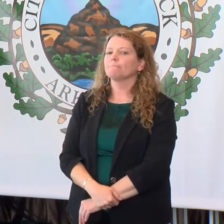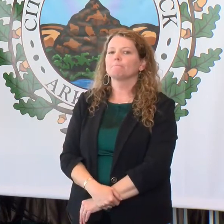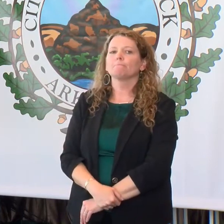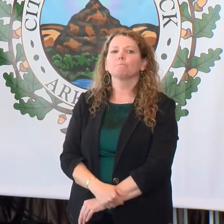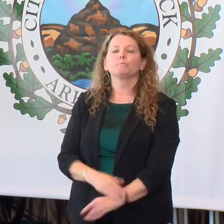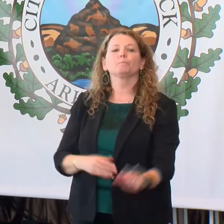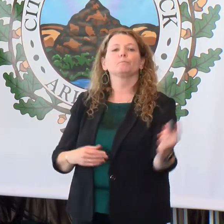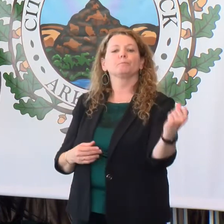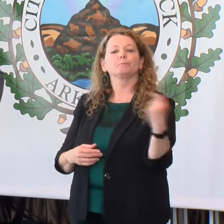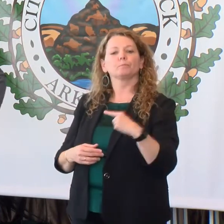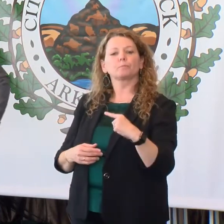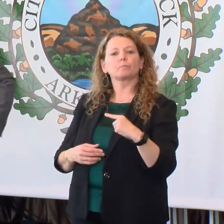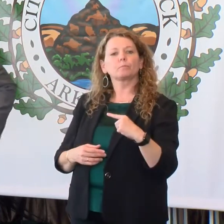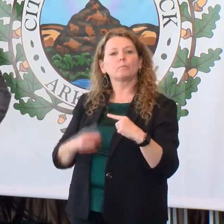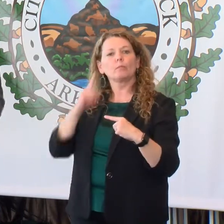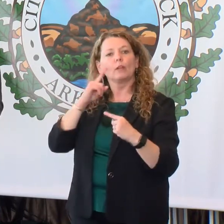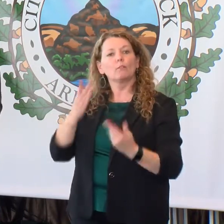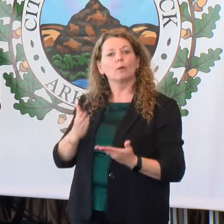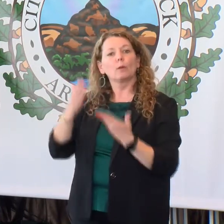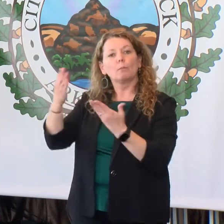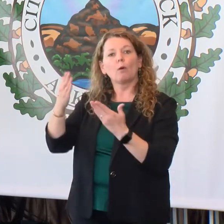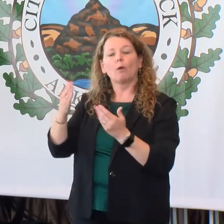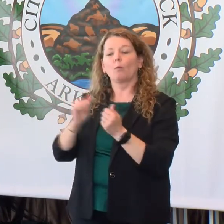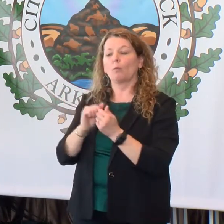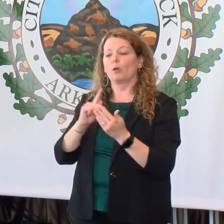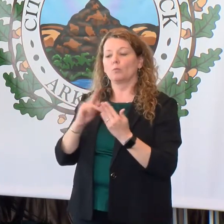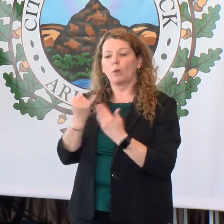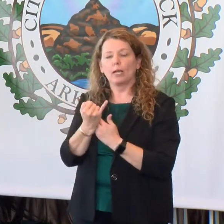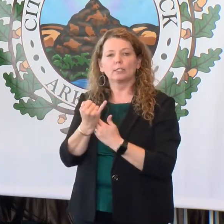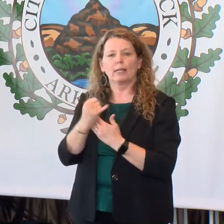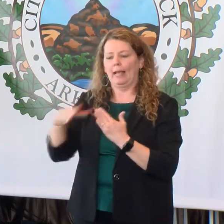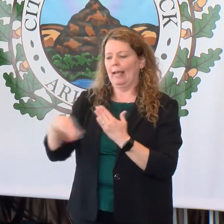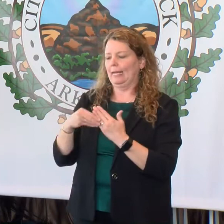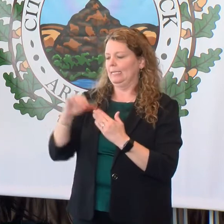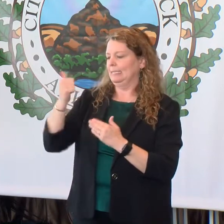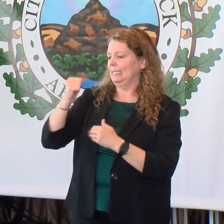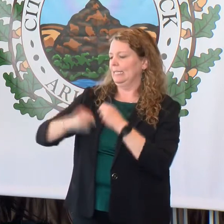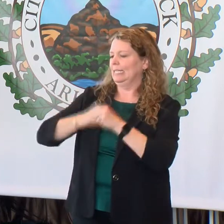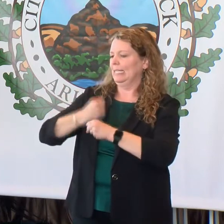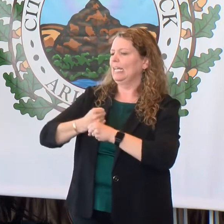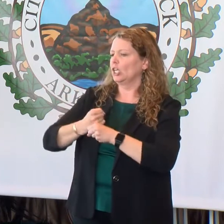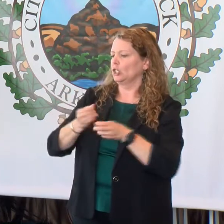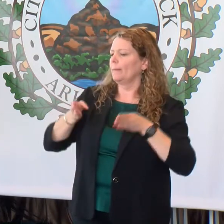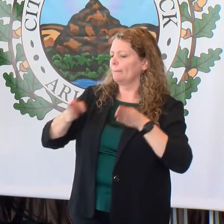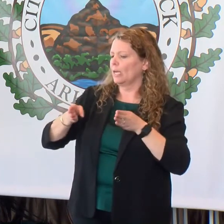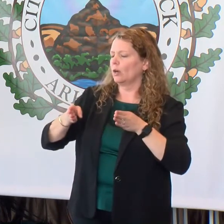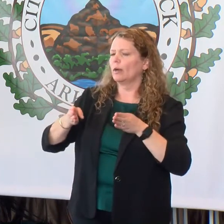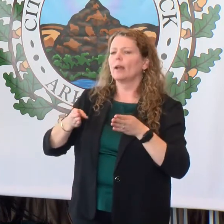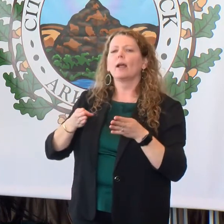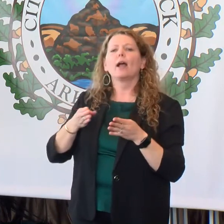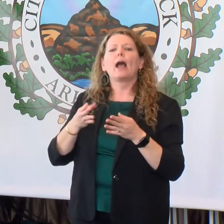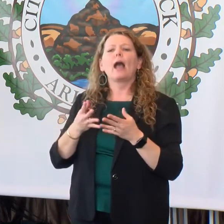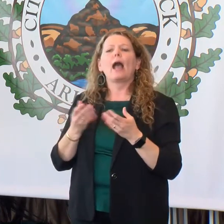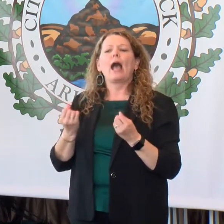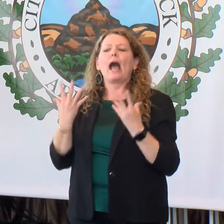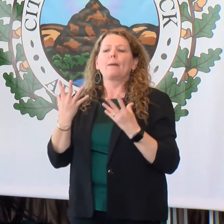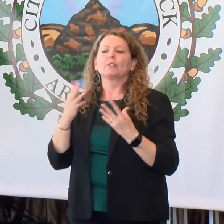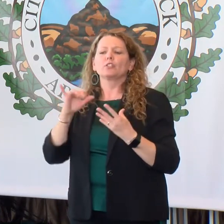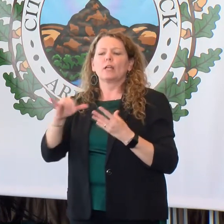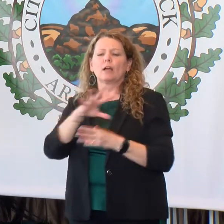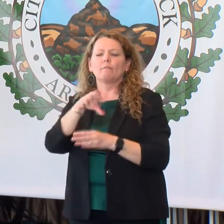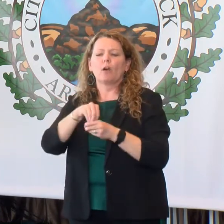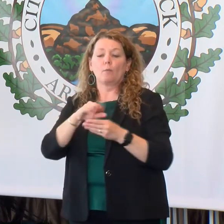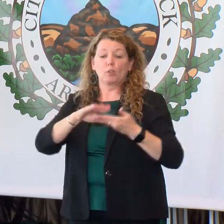Mayor, in terms of proposals for projects within those additional 10-year periods, how much of that would involve community proposals and initiatives